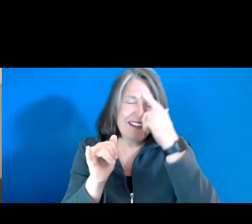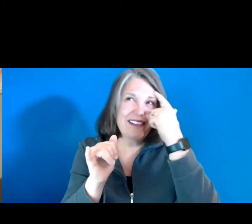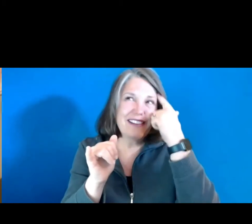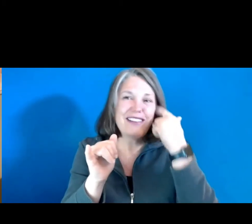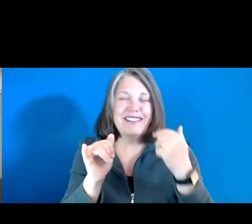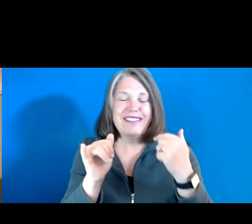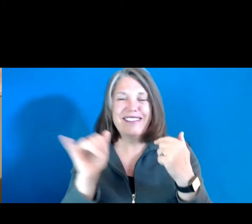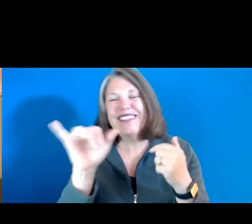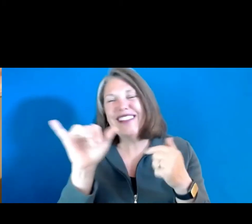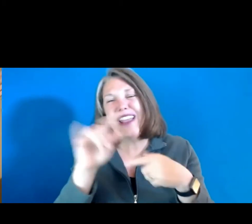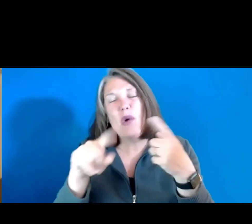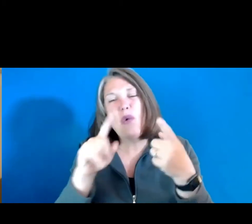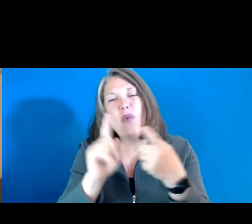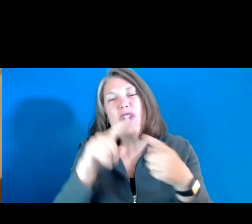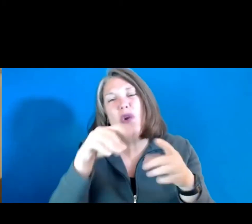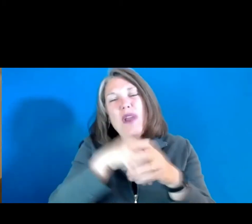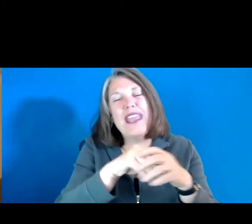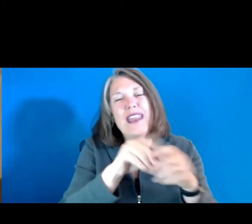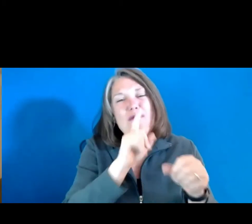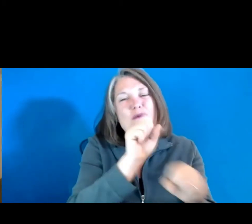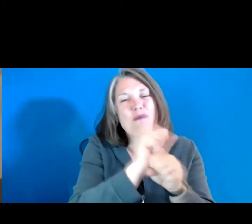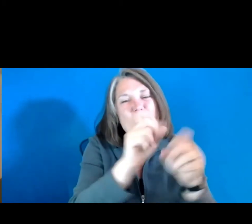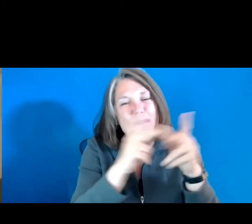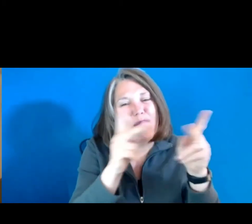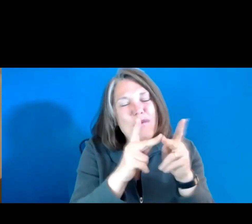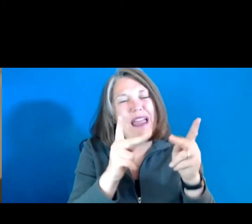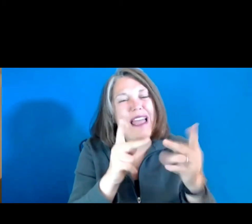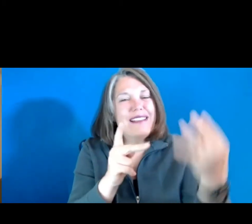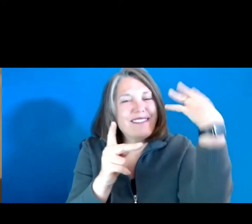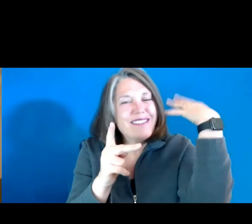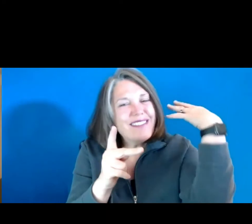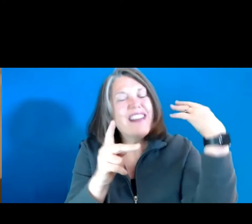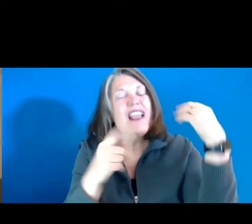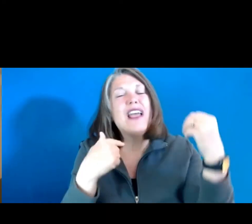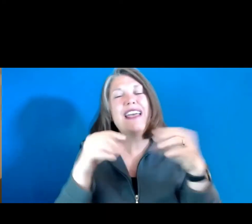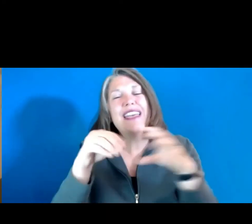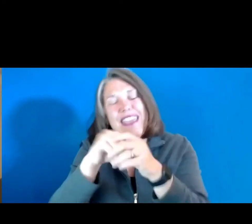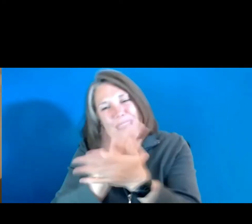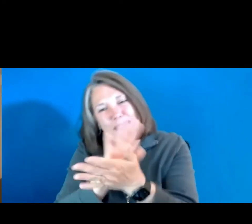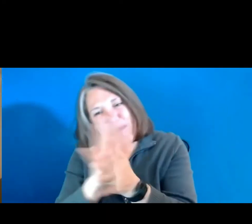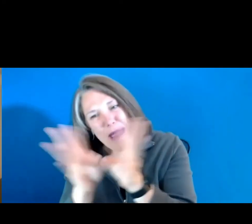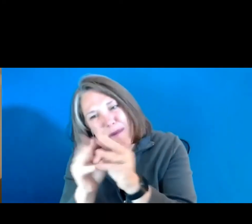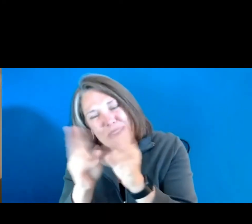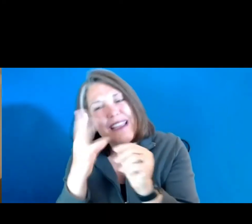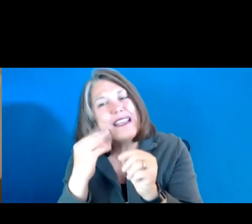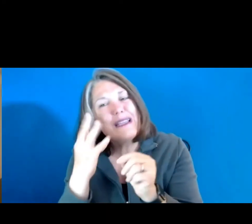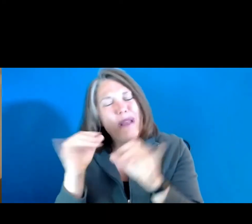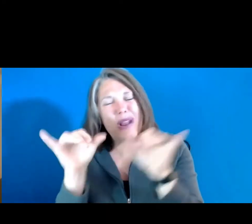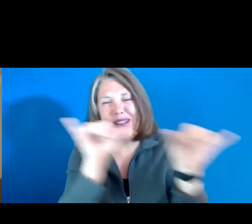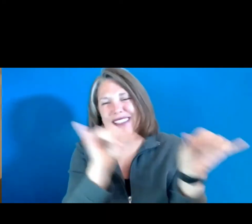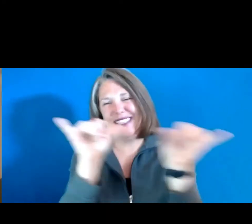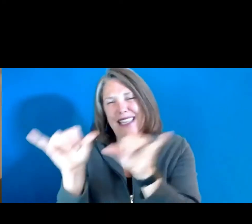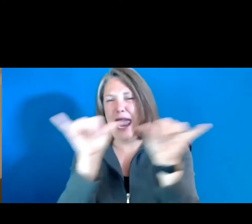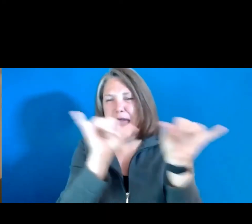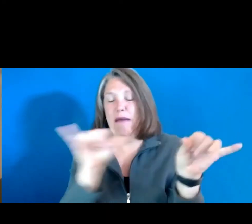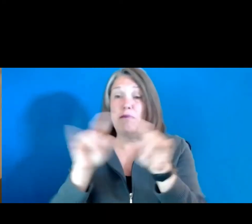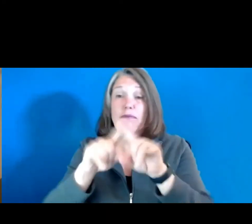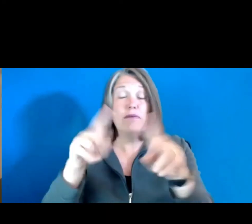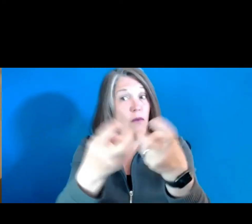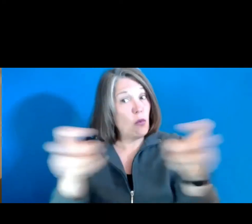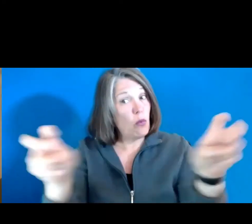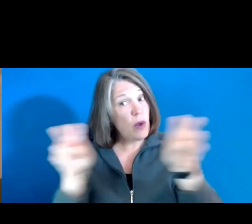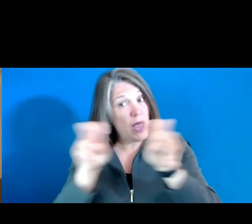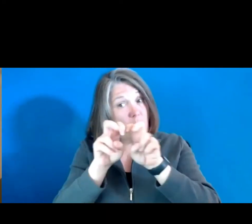screen at a place-based meeting. The experience, though, in the paper sessions will be much the same. The round table